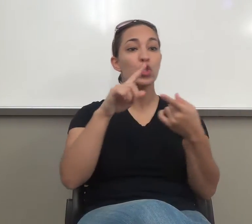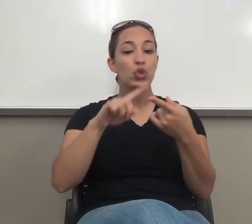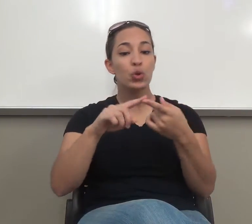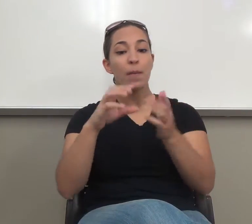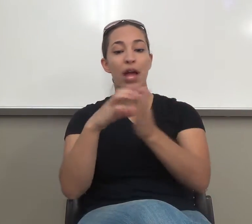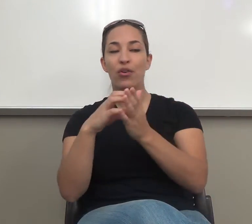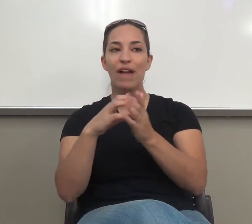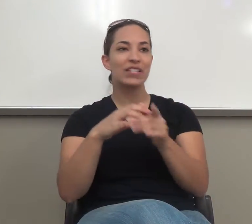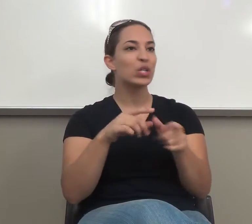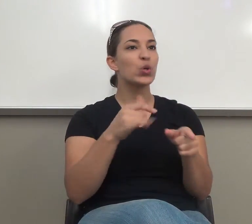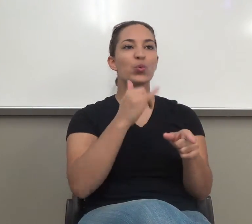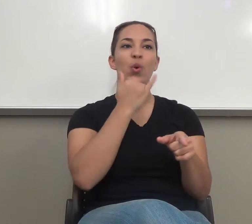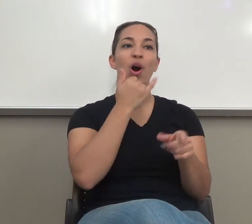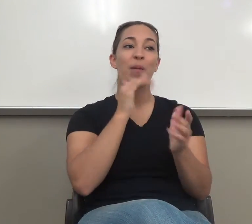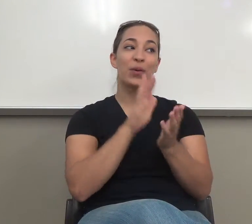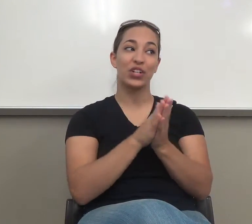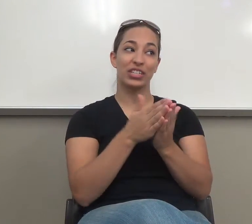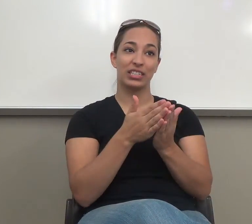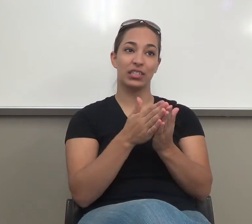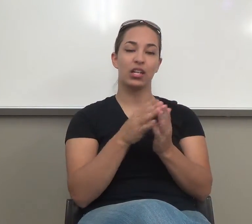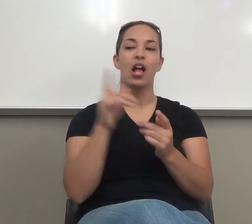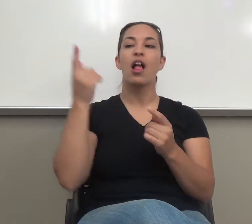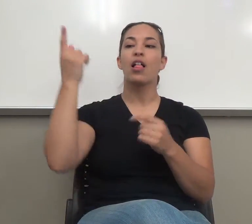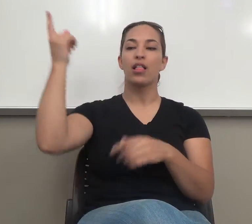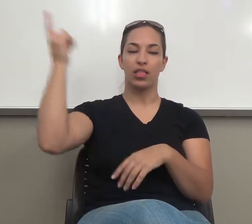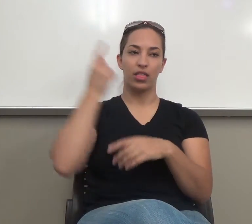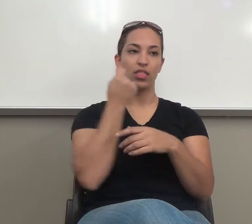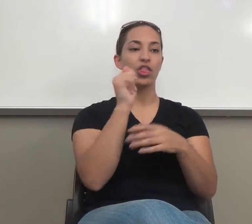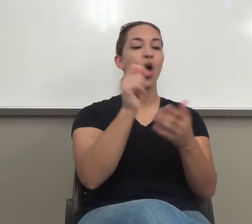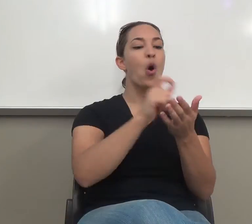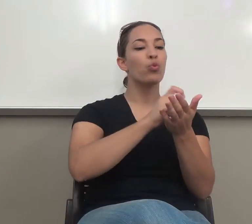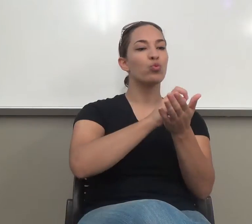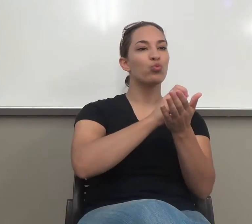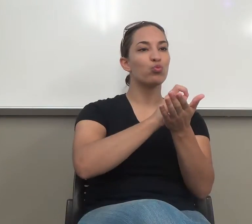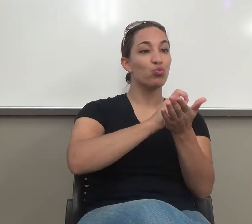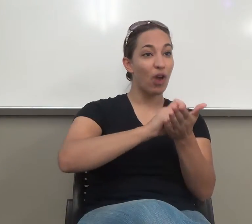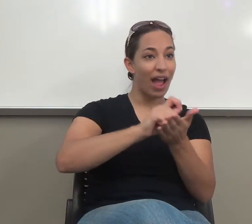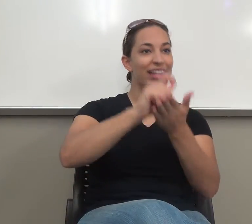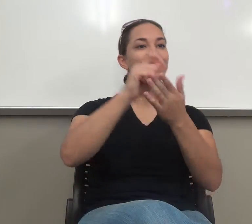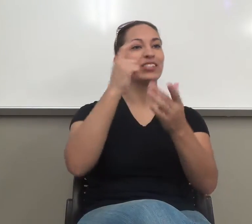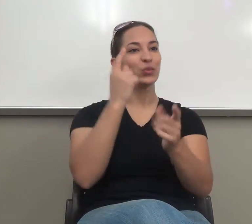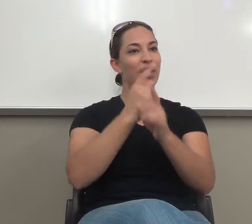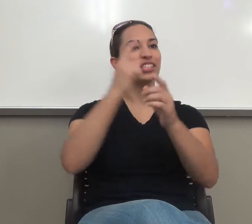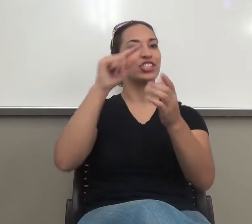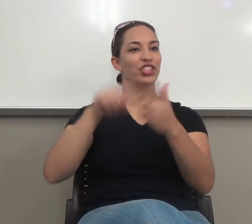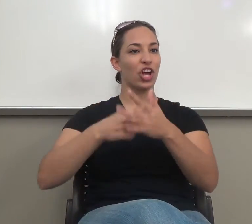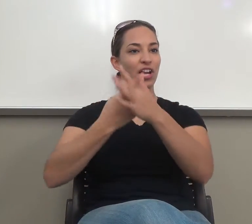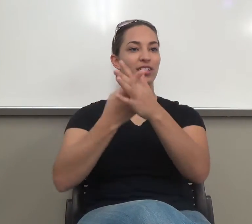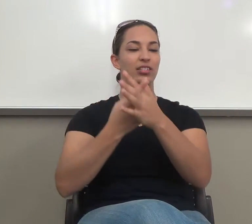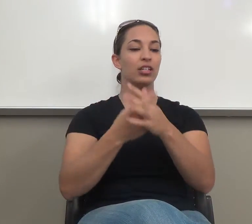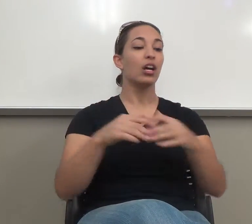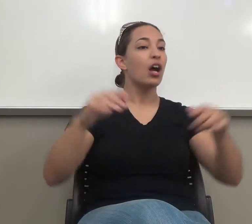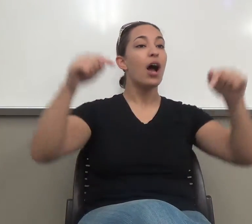The Right Start Sentences for Paragraphs is the Class Remotives. And that's an interesting,